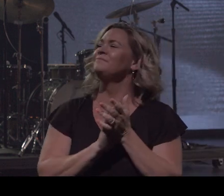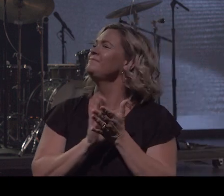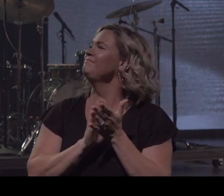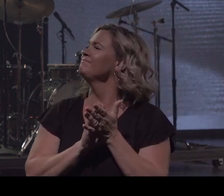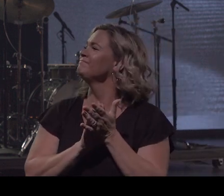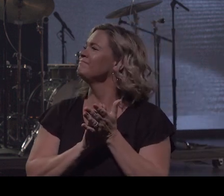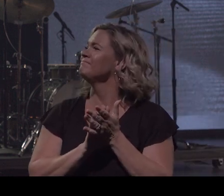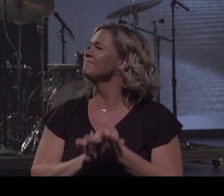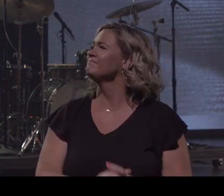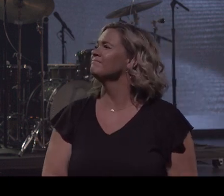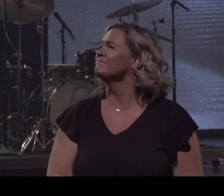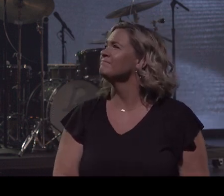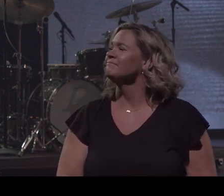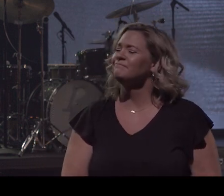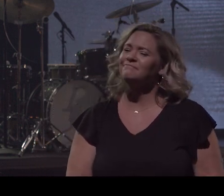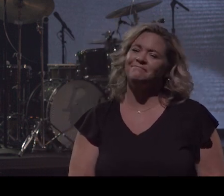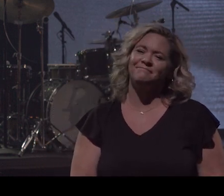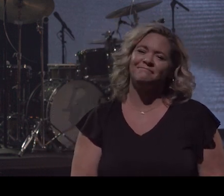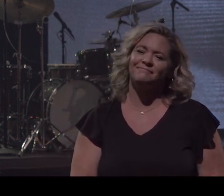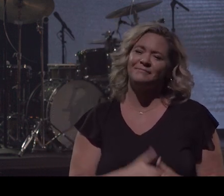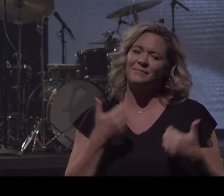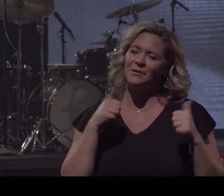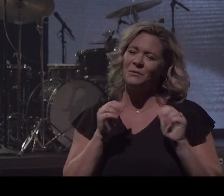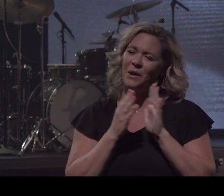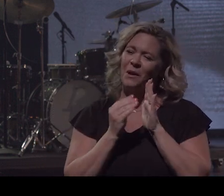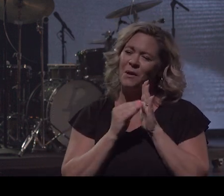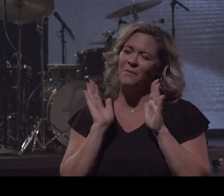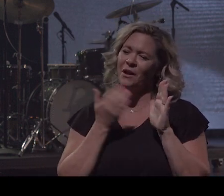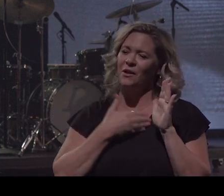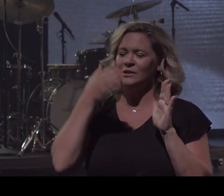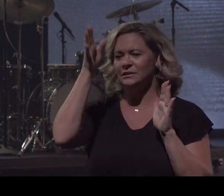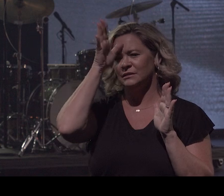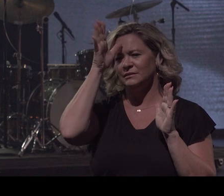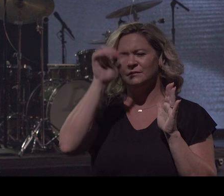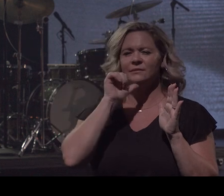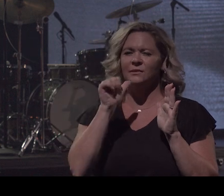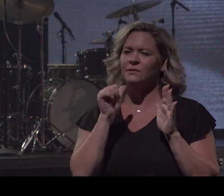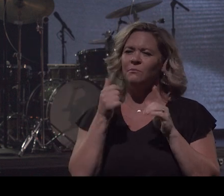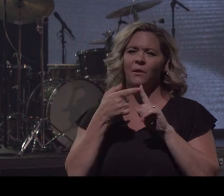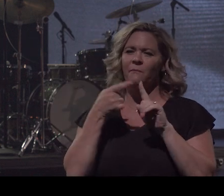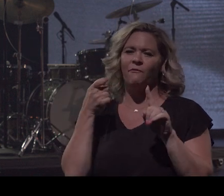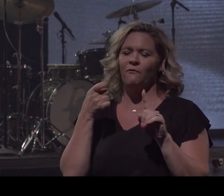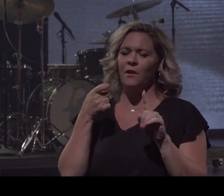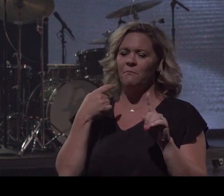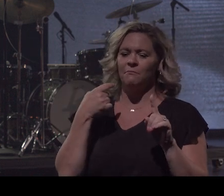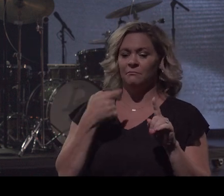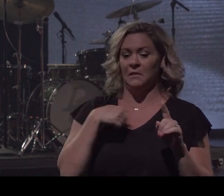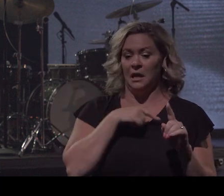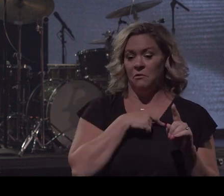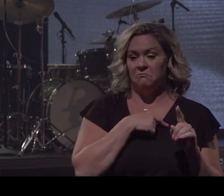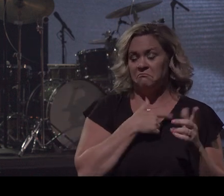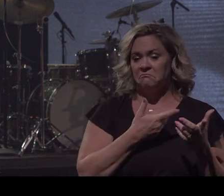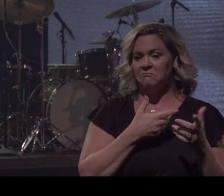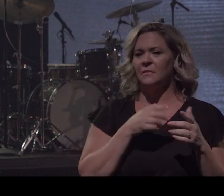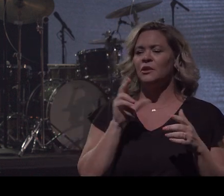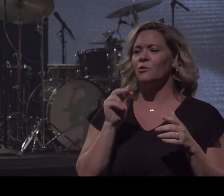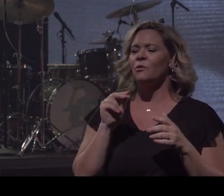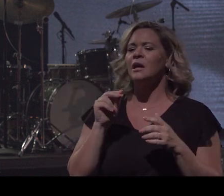you know us trying to emulate our dads doesn't originate with us listen to what Jesus said about he and his